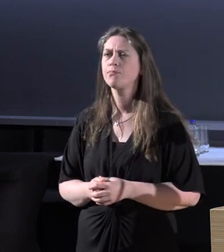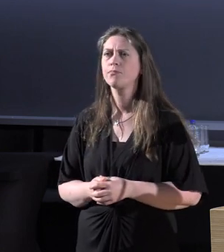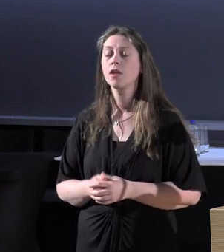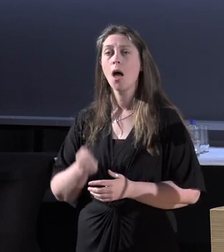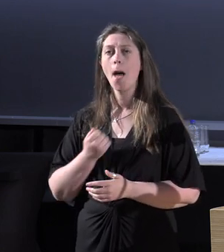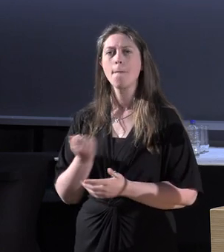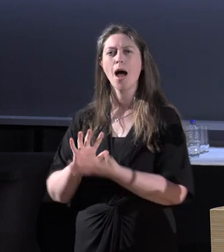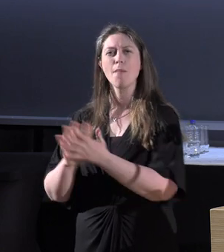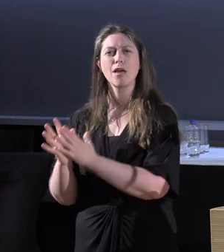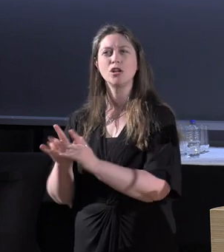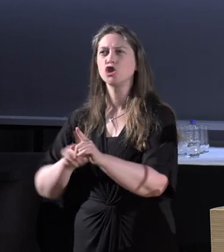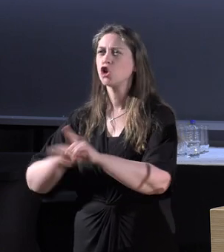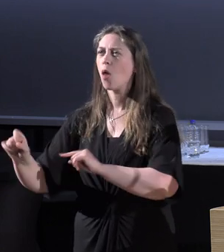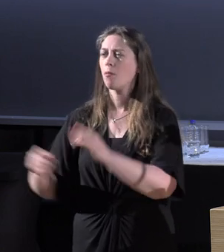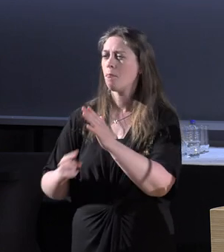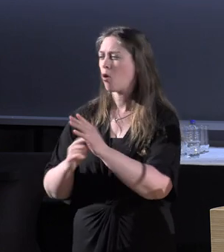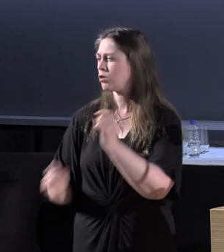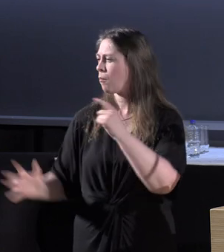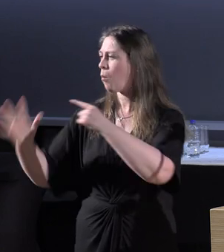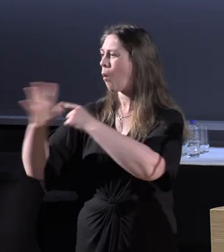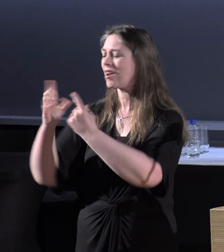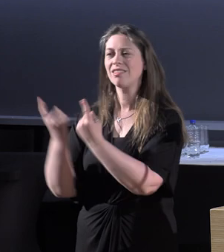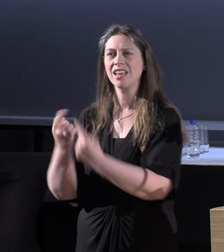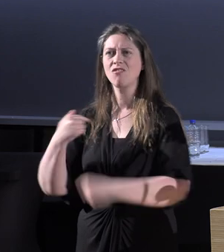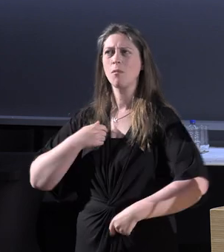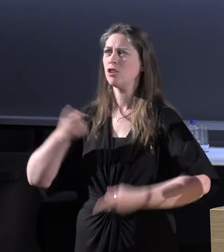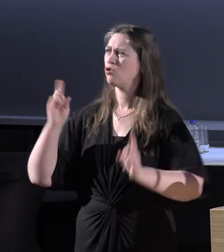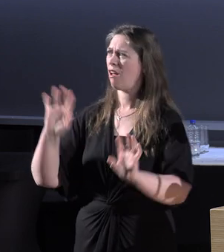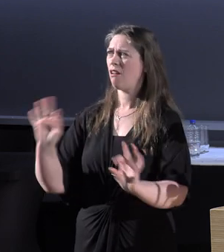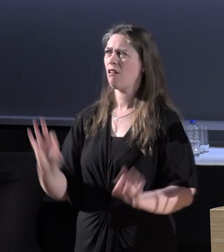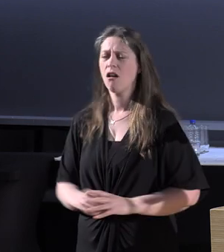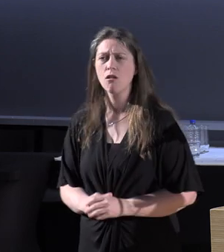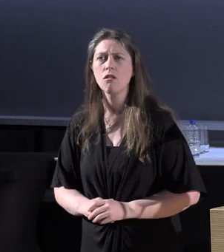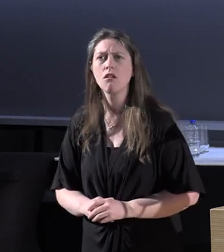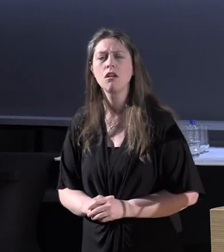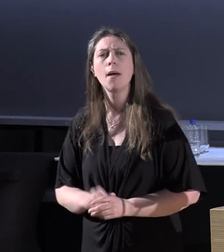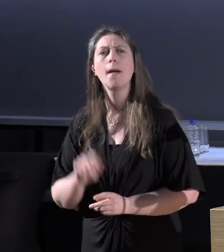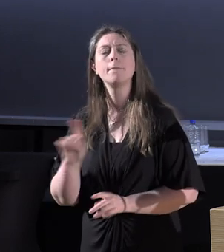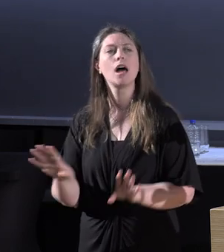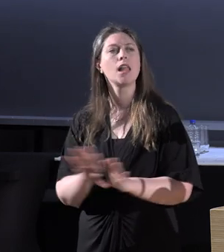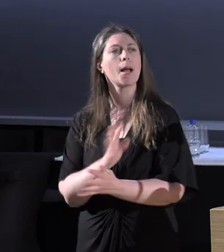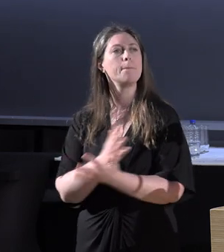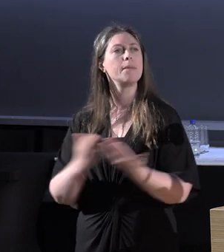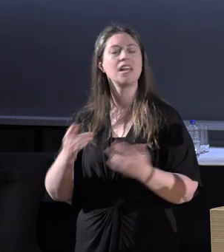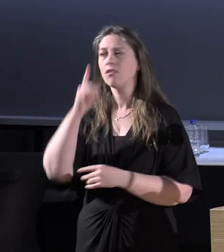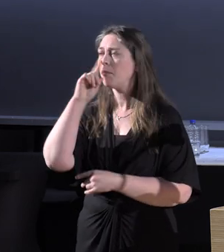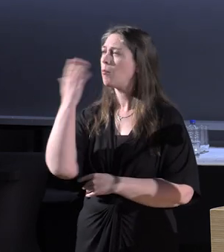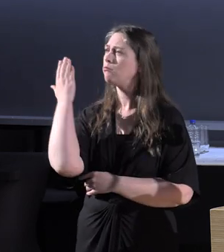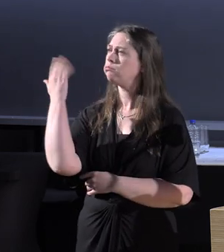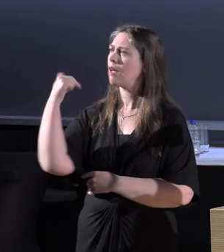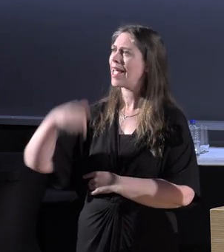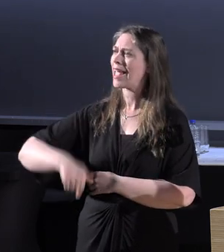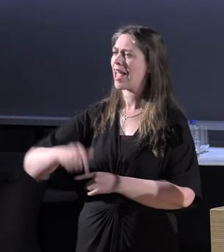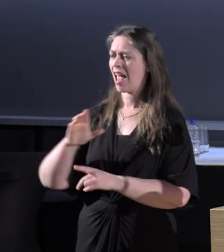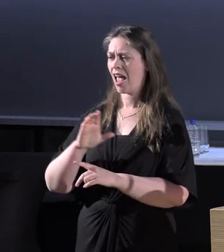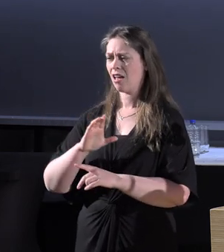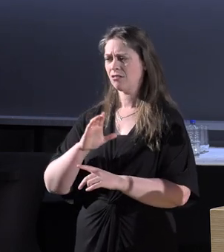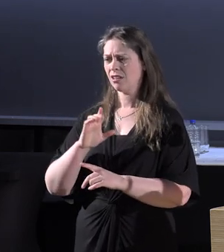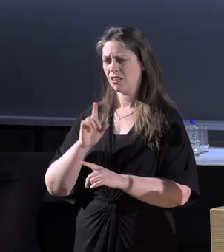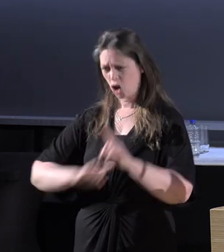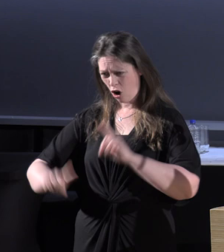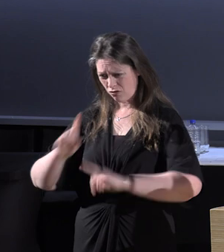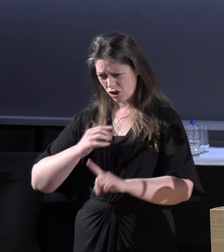impairment is not the most significant thing to me today. But like so many of the speakers at the conference so far,